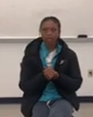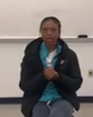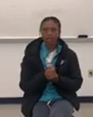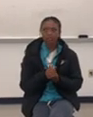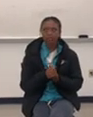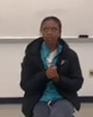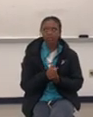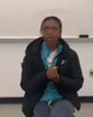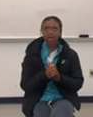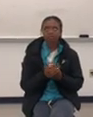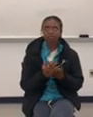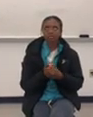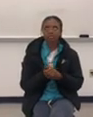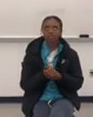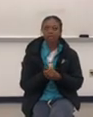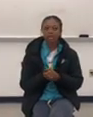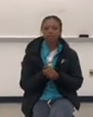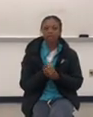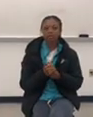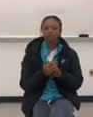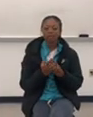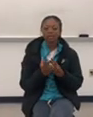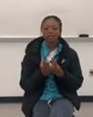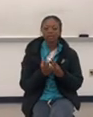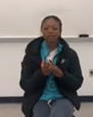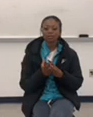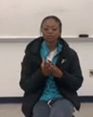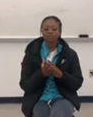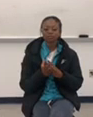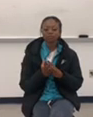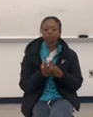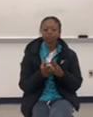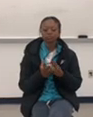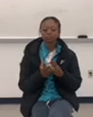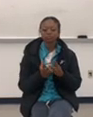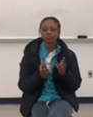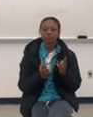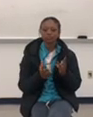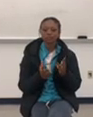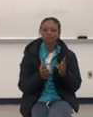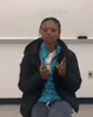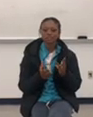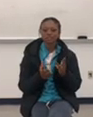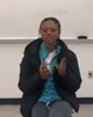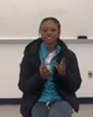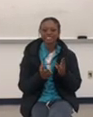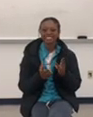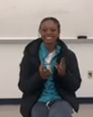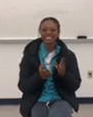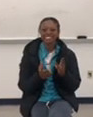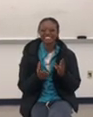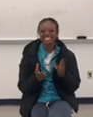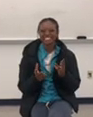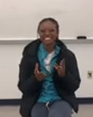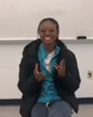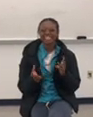And then after that, I just went to Animal Kingdom and, um, whatever the last one was. What was it? Hollywood Studios?